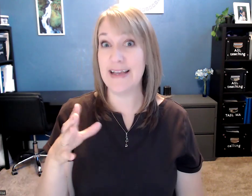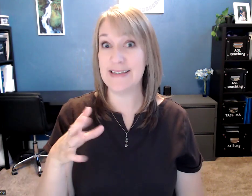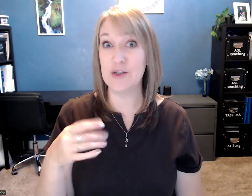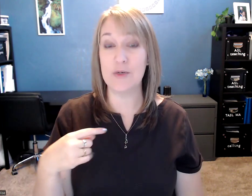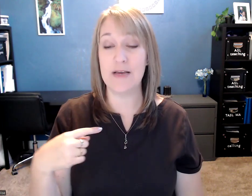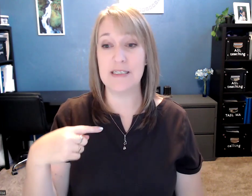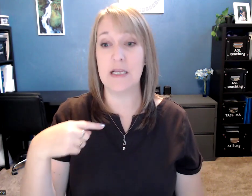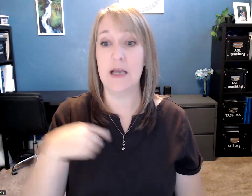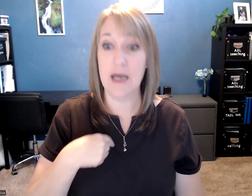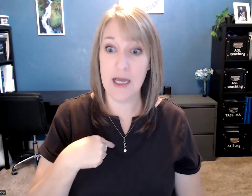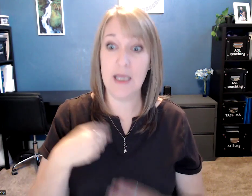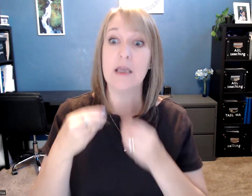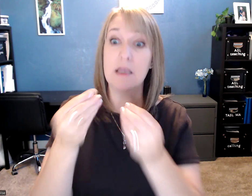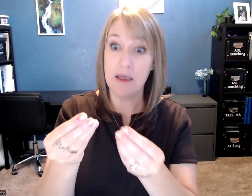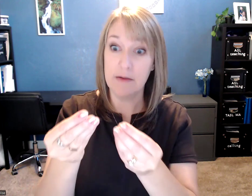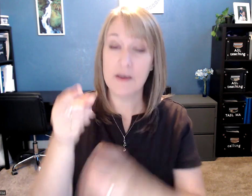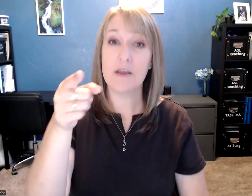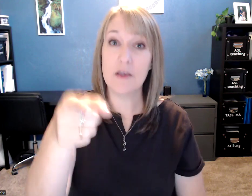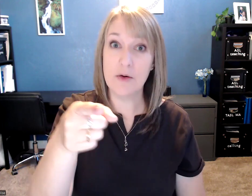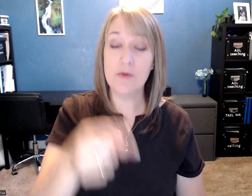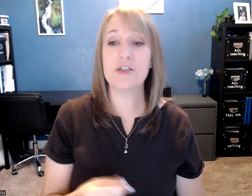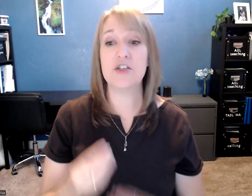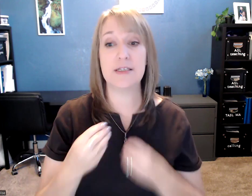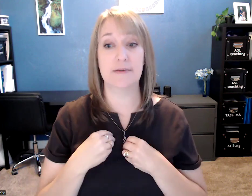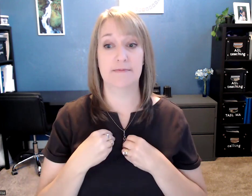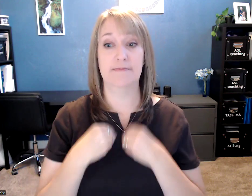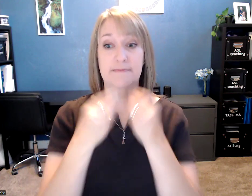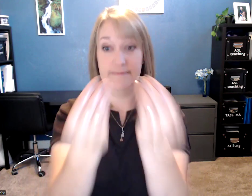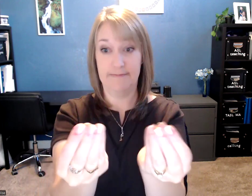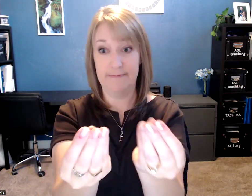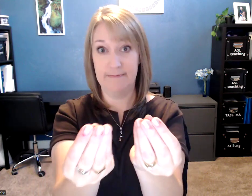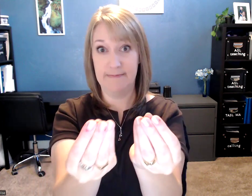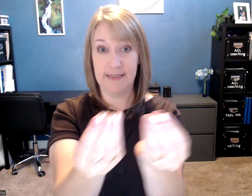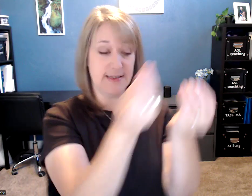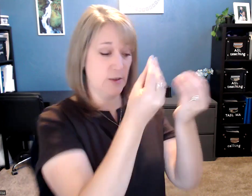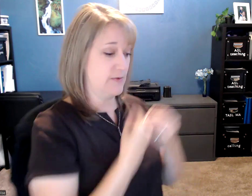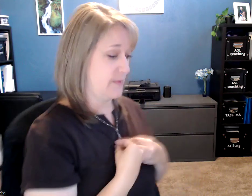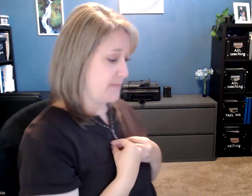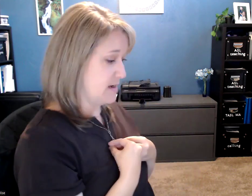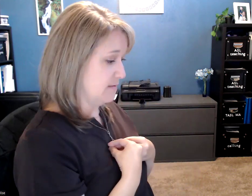ASL, you wouldn't have to sign I give you. It's just because it goes from me